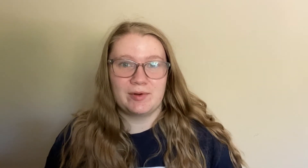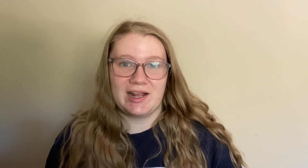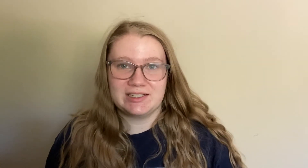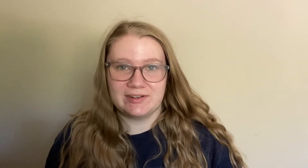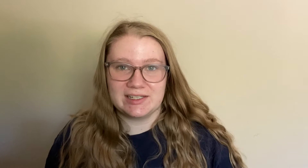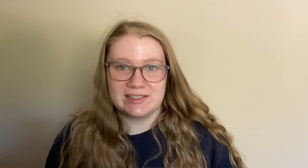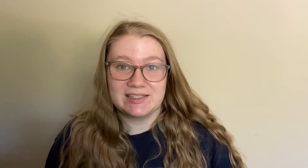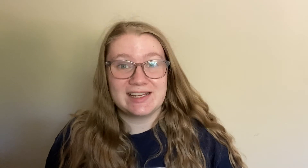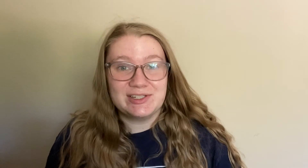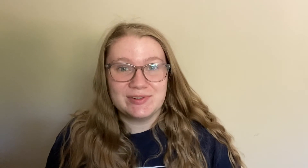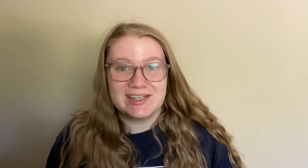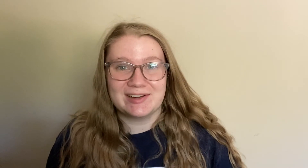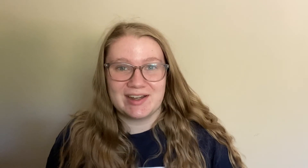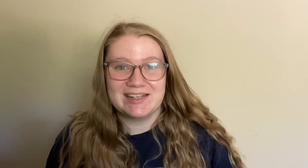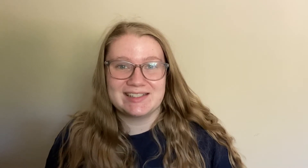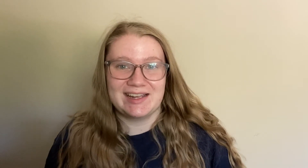activities. Stay tuned and get ready to sign.